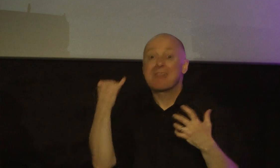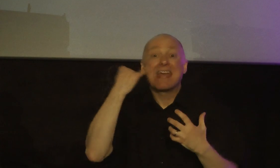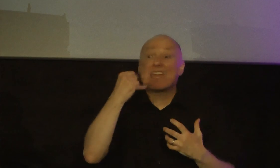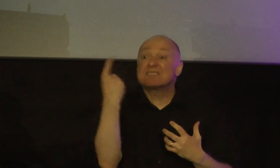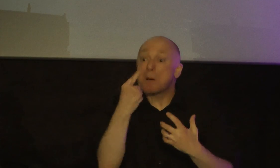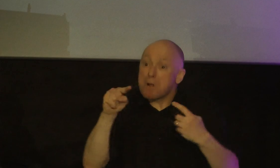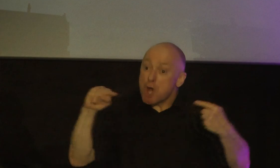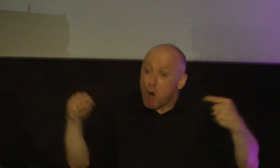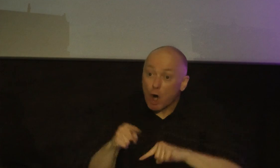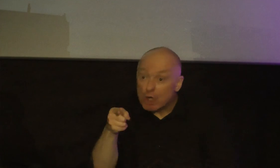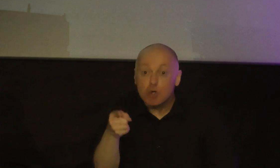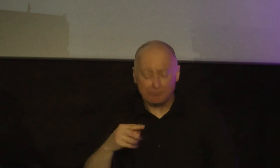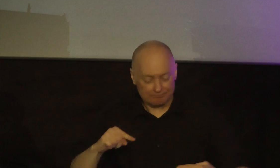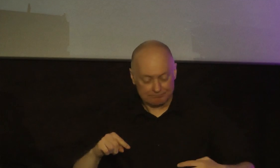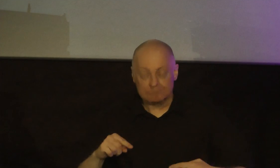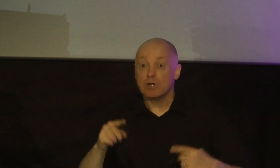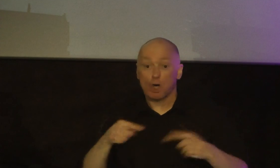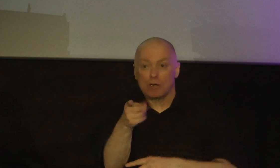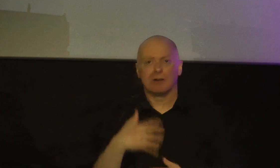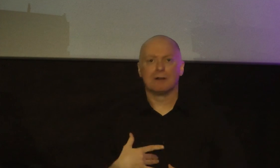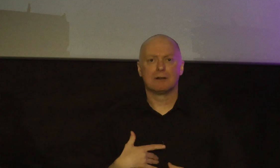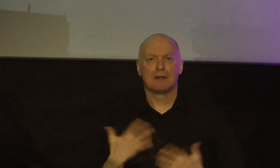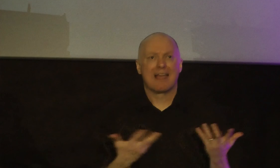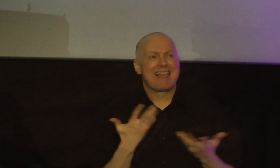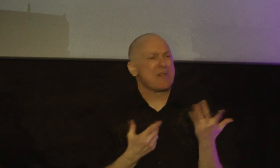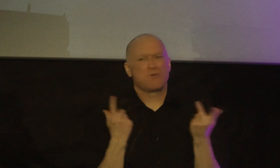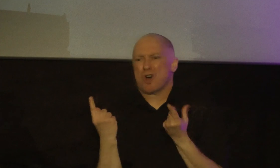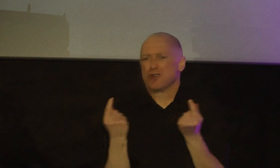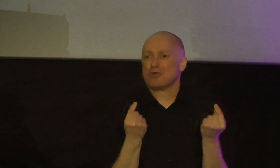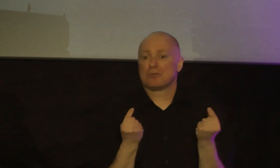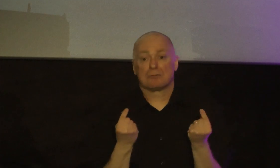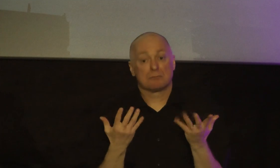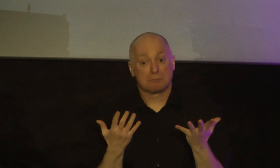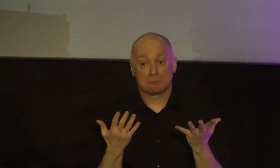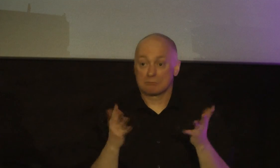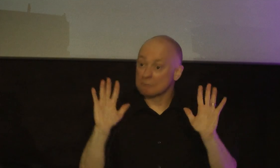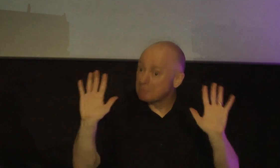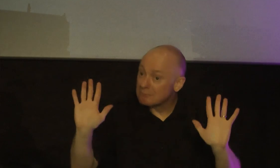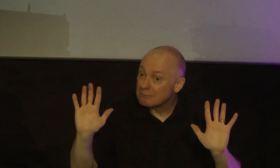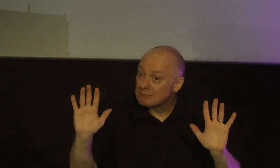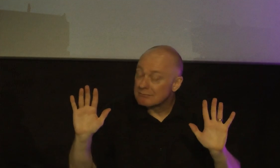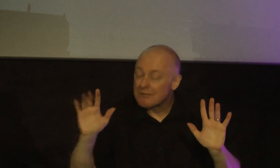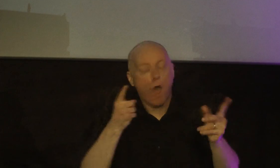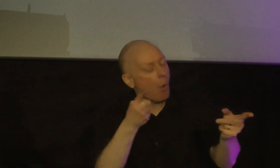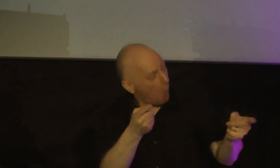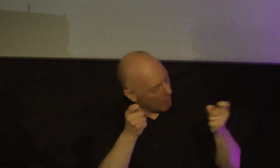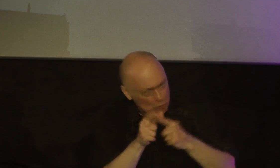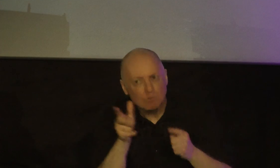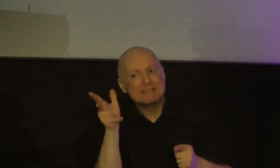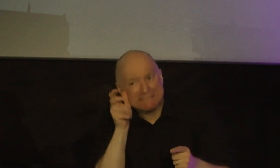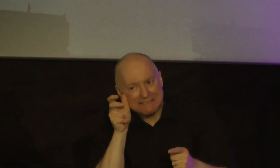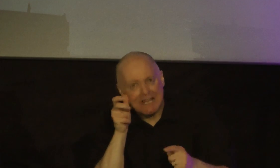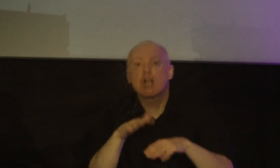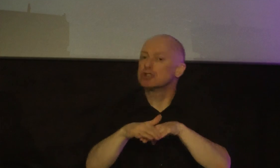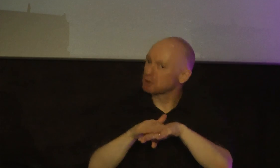hurt you you don't really know how to approach it I'm just telling you quick to listen slow to speak